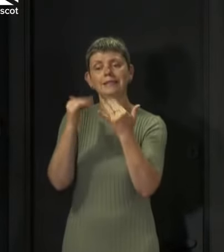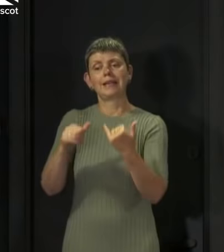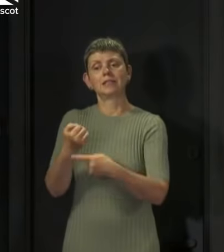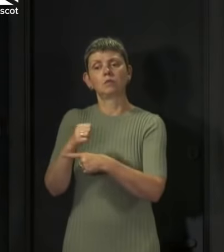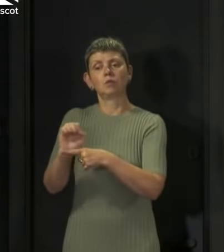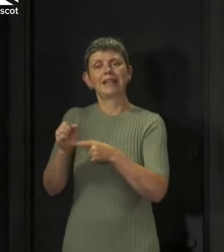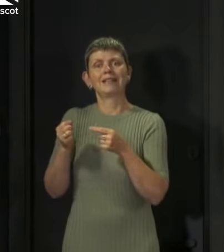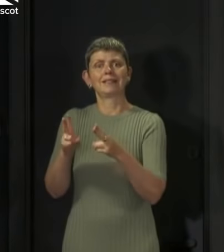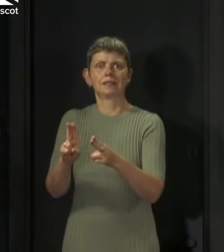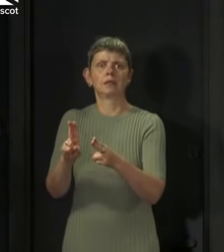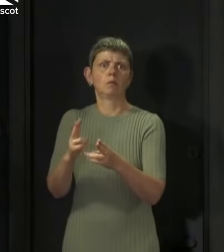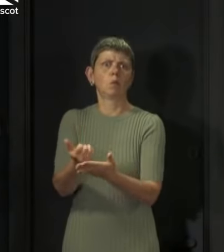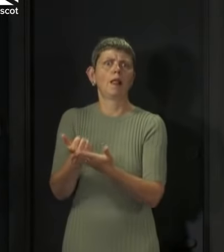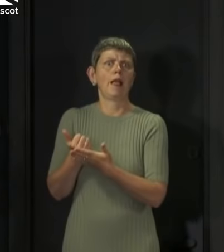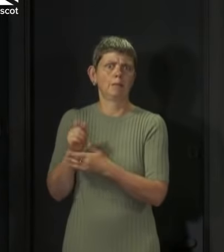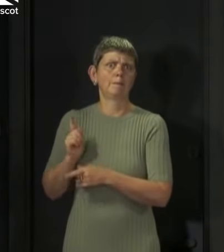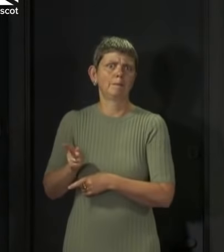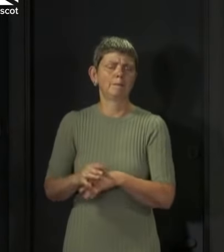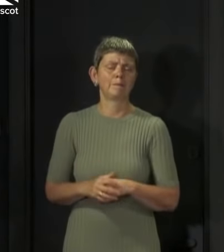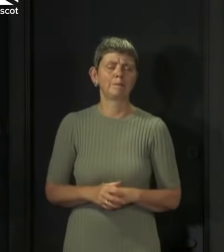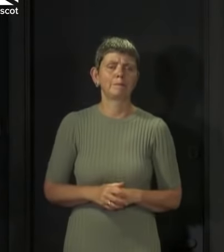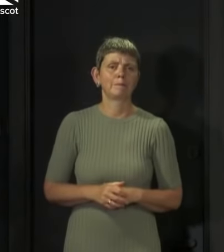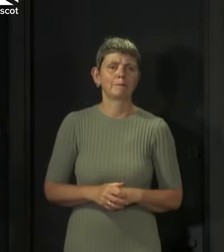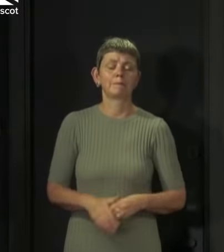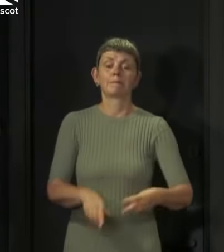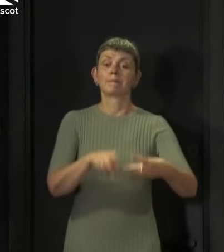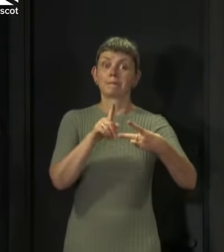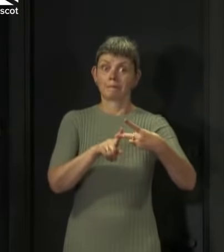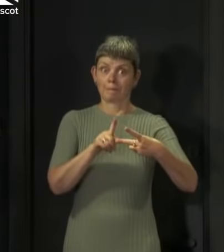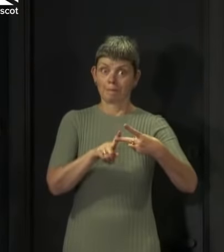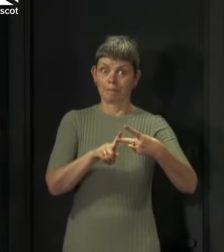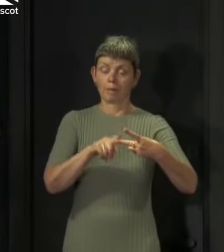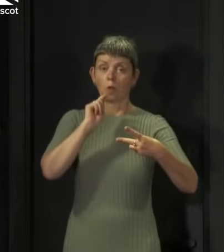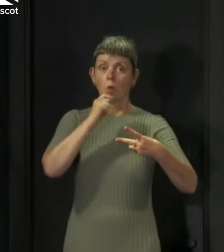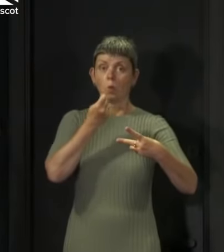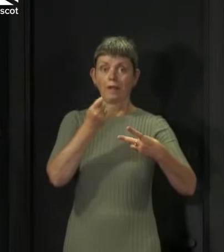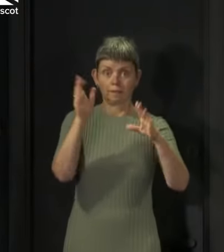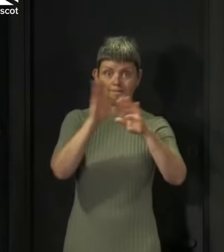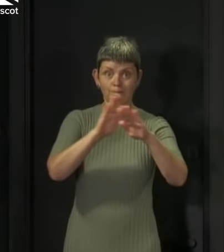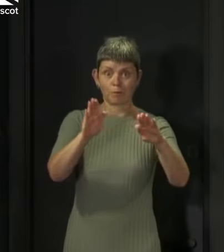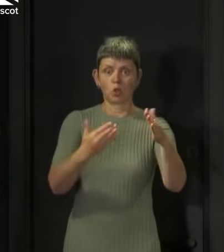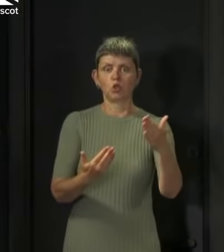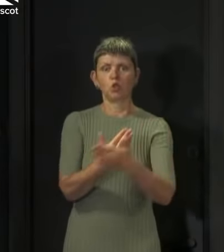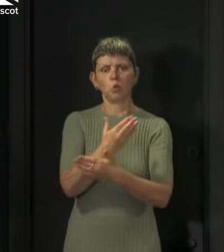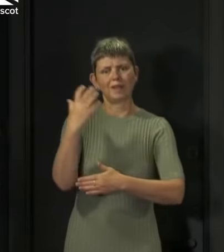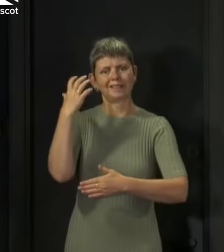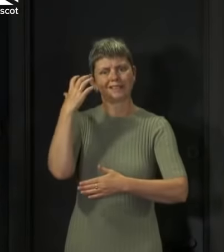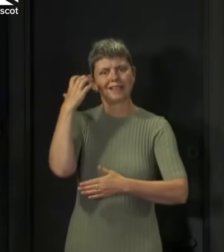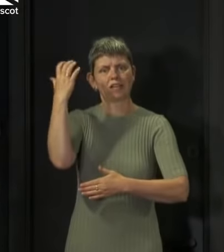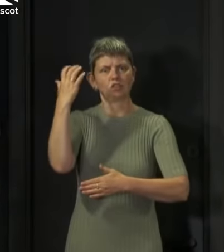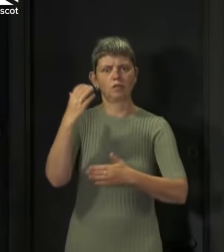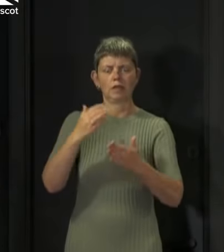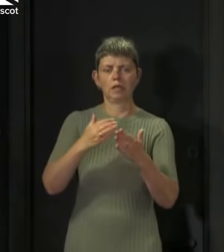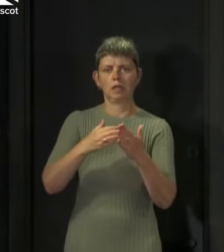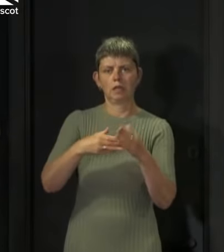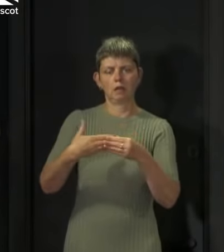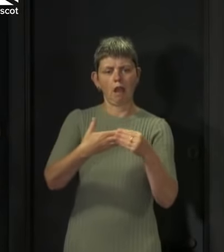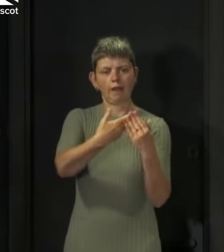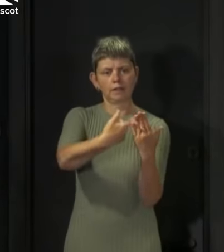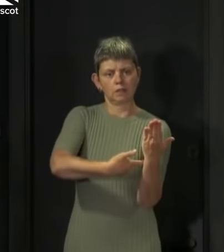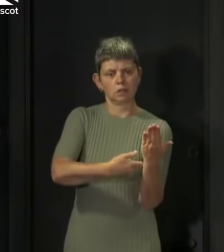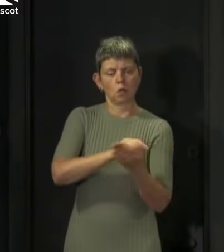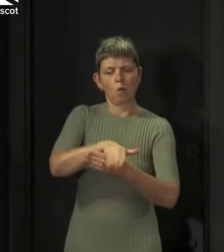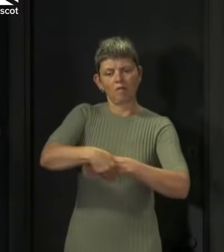as effectively as possible. Second we intend to issue new statutory guidance relating to indoor hospitality.